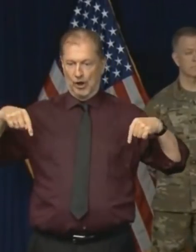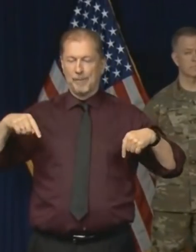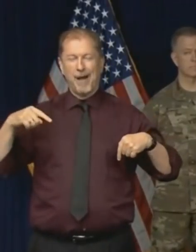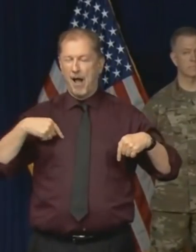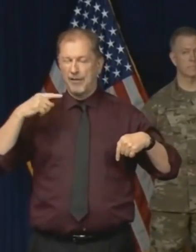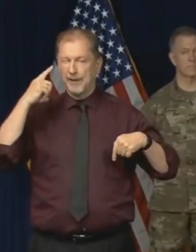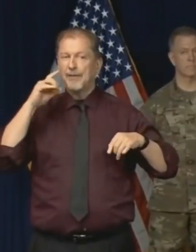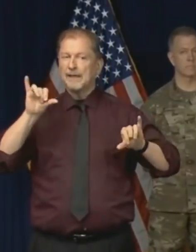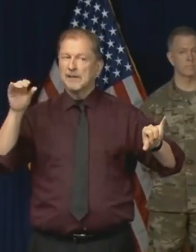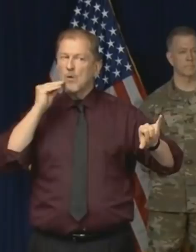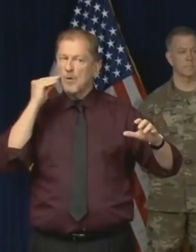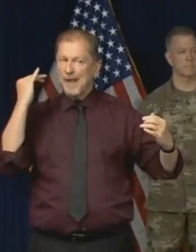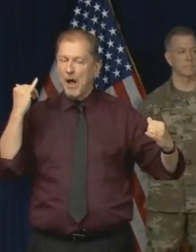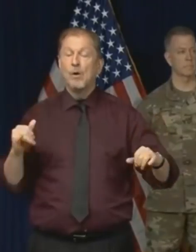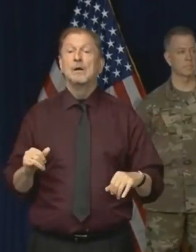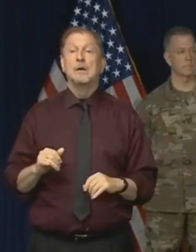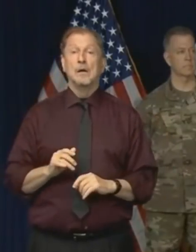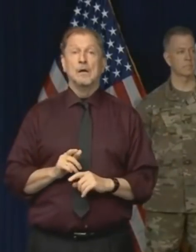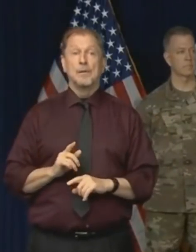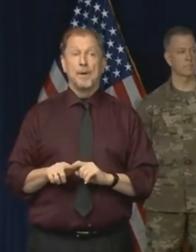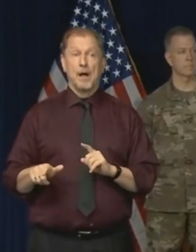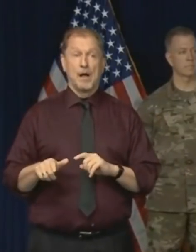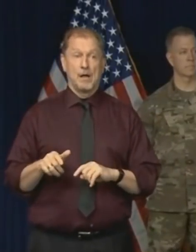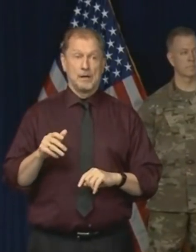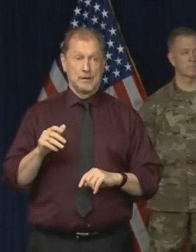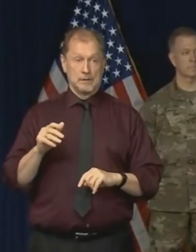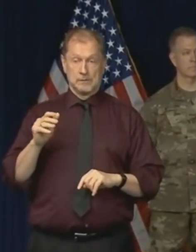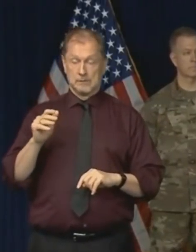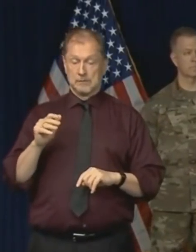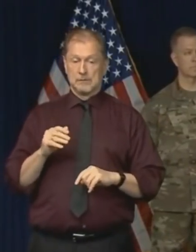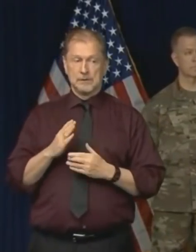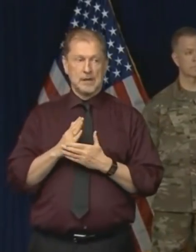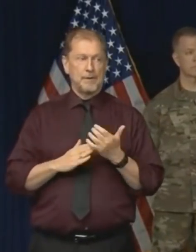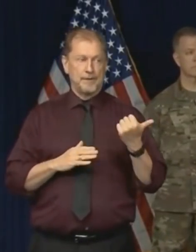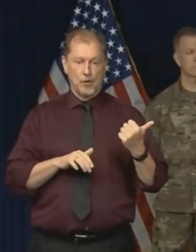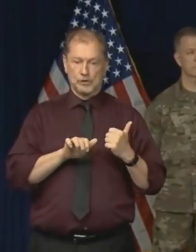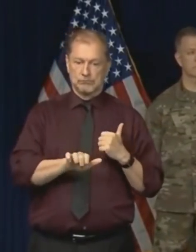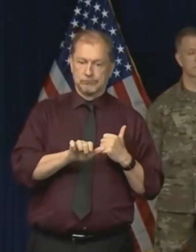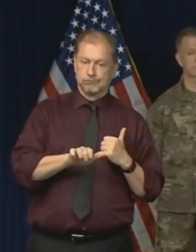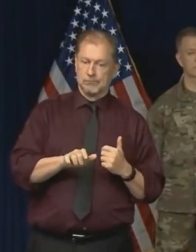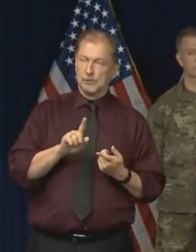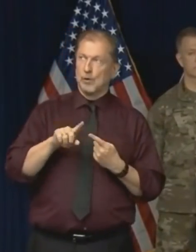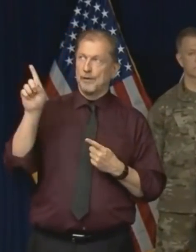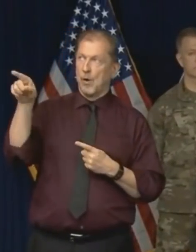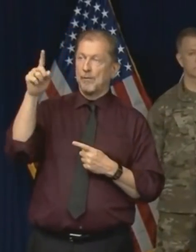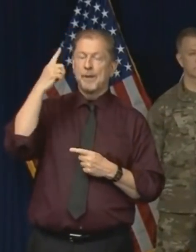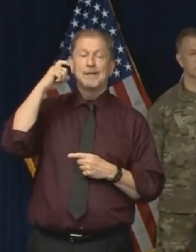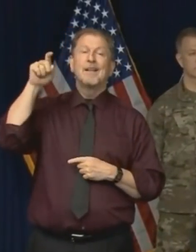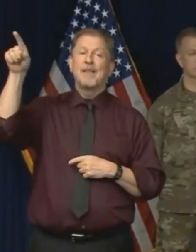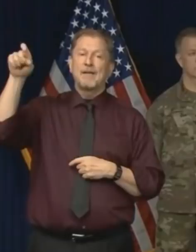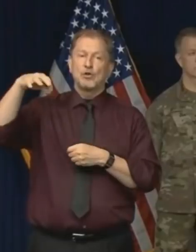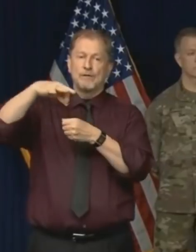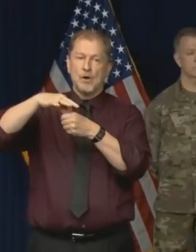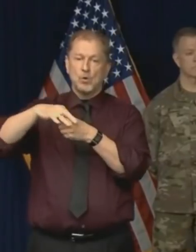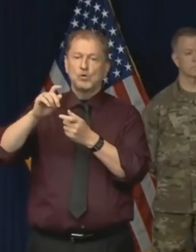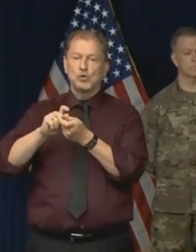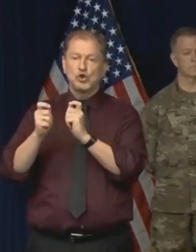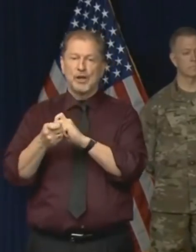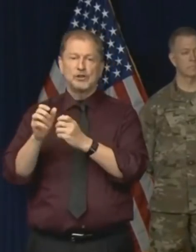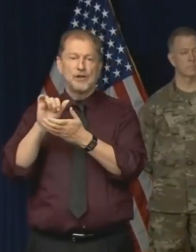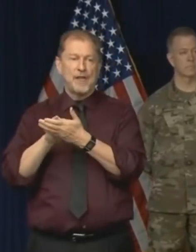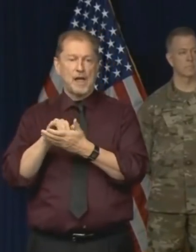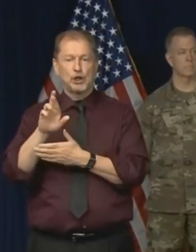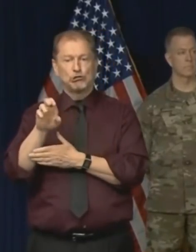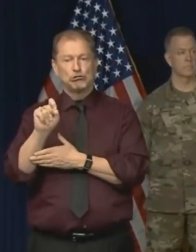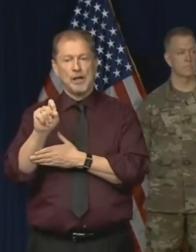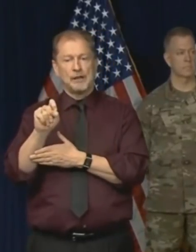the building. But so, you know, it may be that much of that is aimed at them because they're the ones who have to vote on that if they